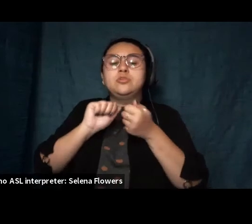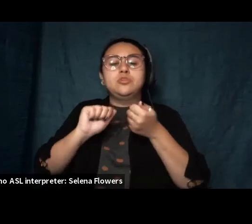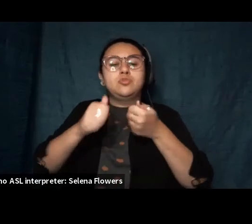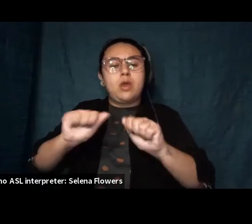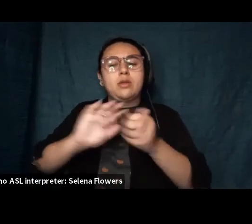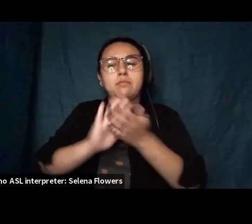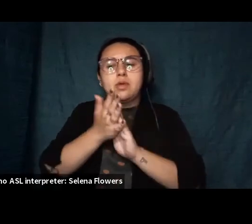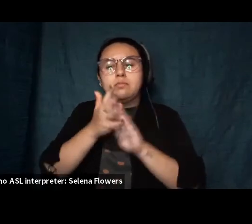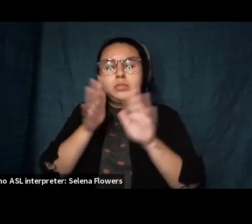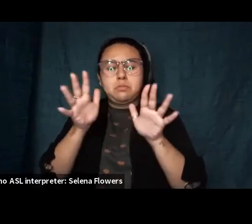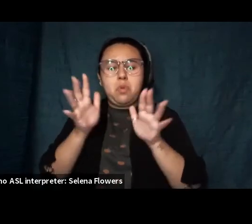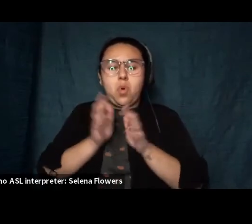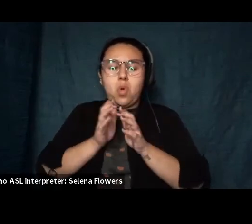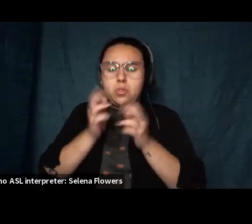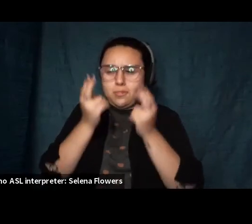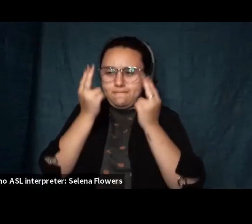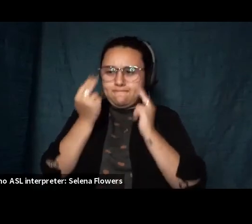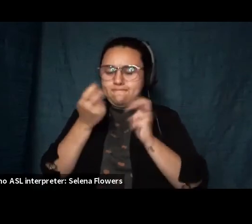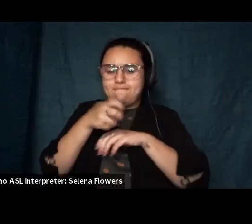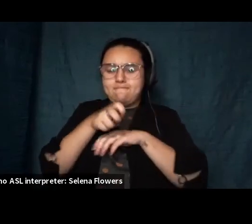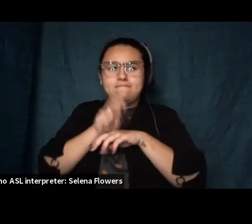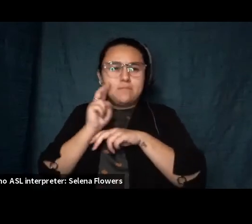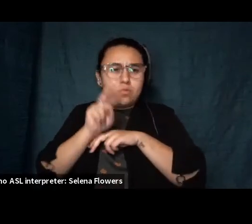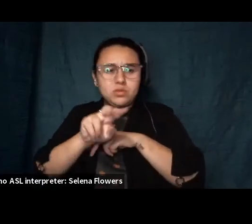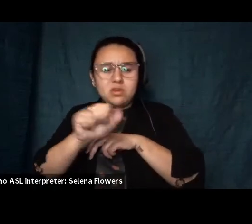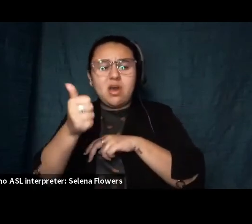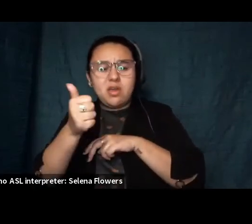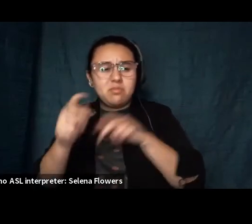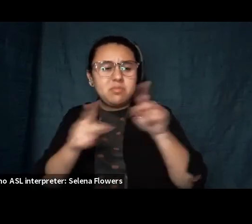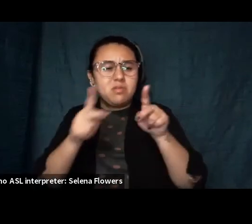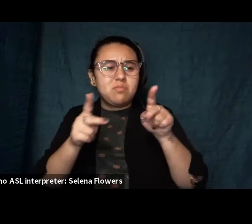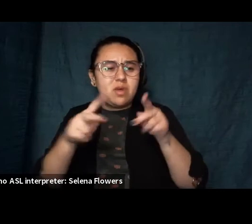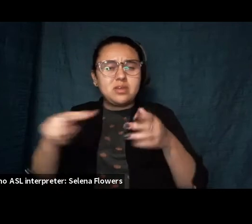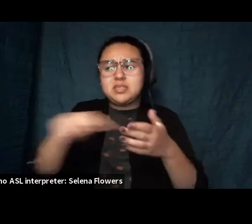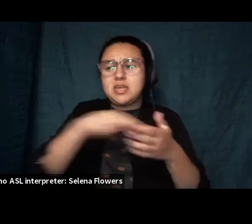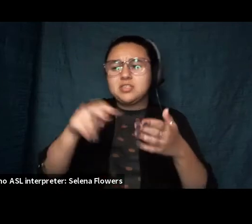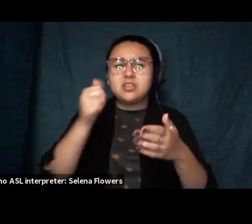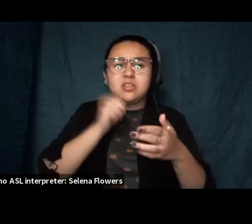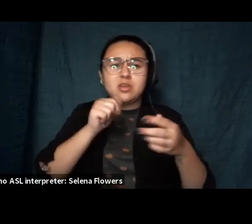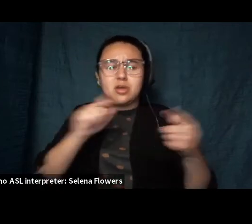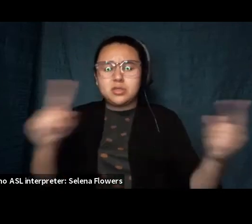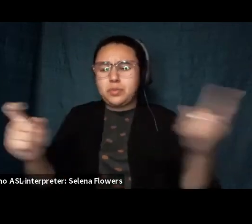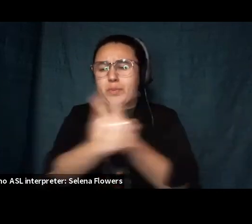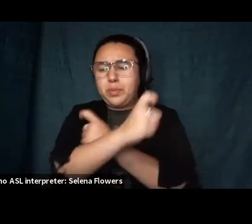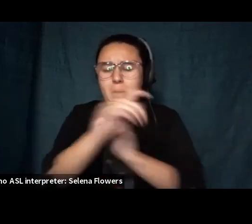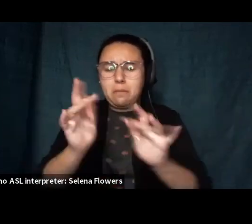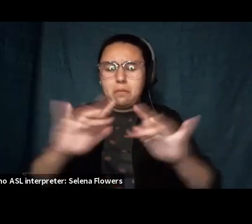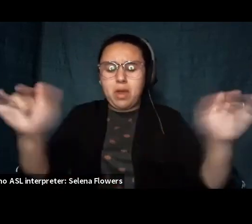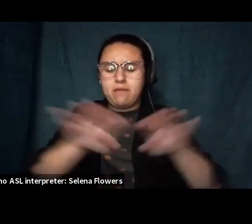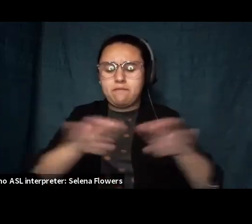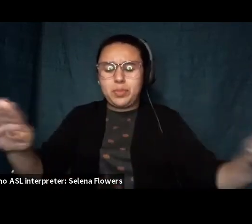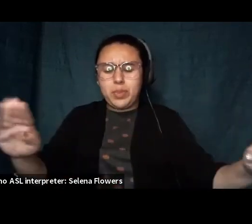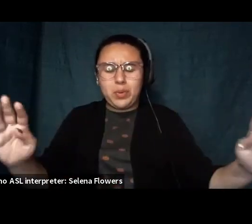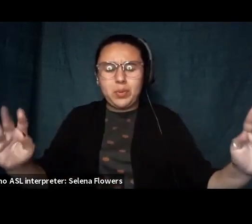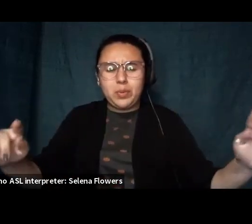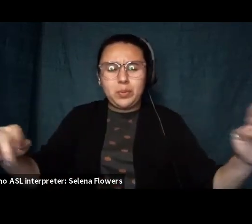upperclassmen rehearse a modern dance performance a girl somehow glided across the bright polished wooden floor of the stage